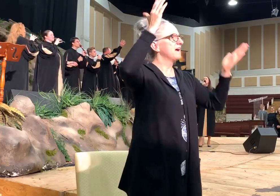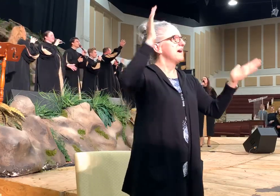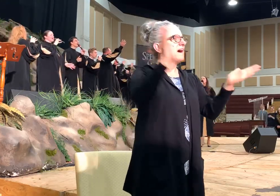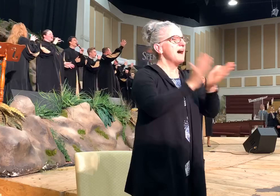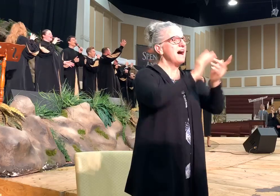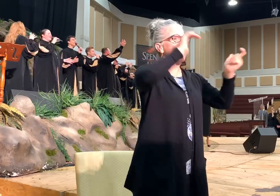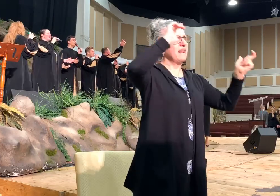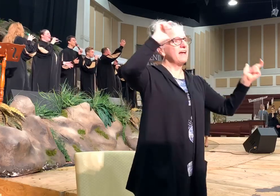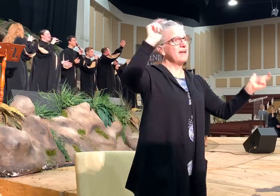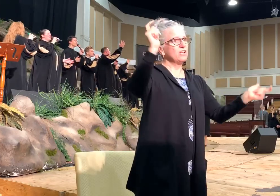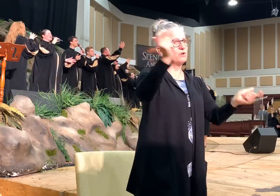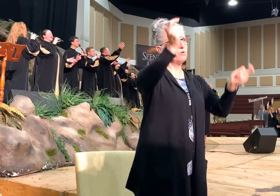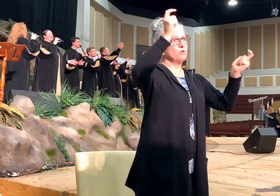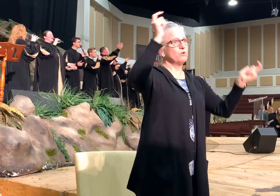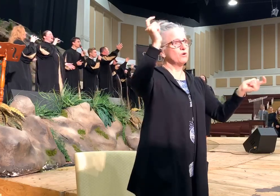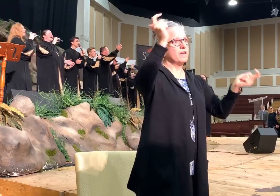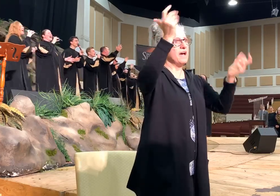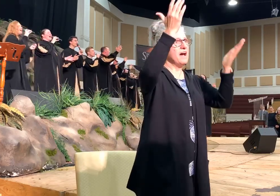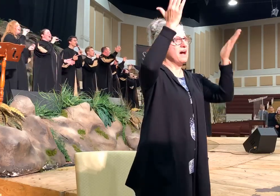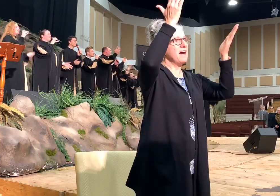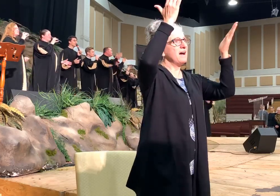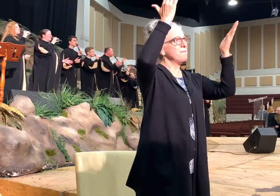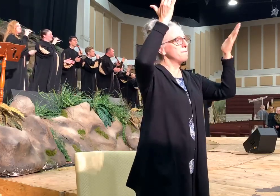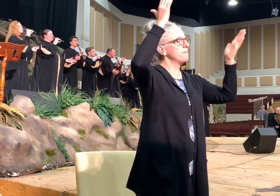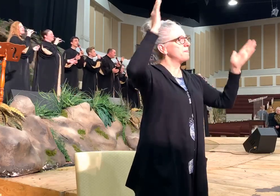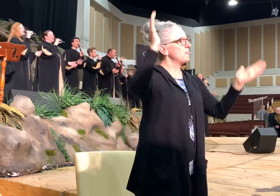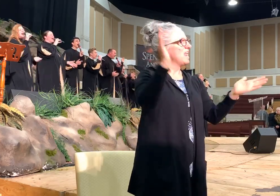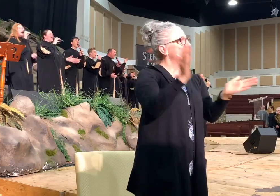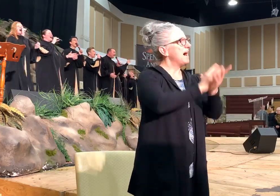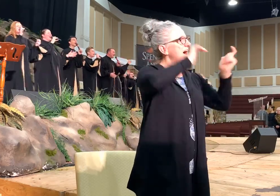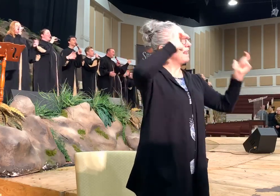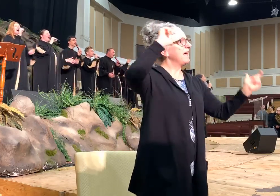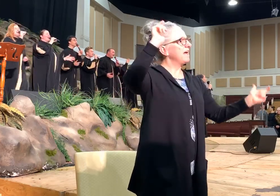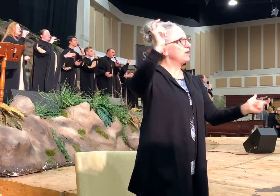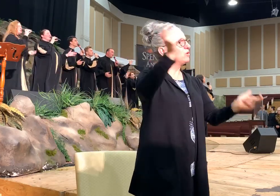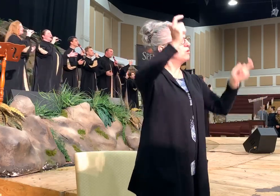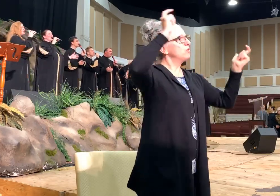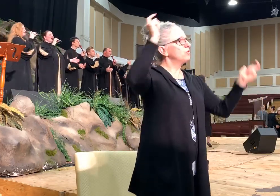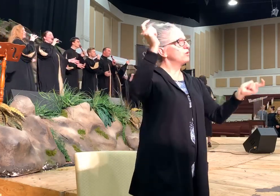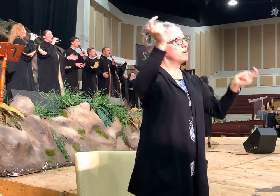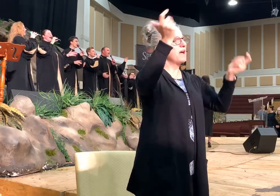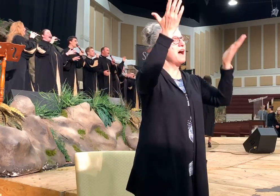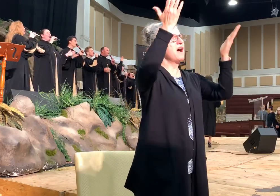Hallelujah Hallelujah! Hallelujah!